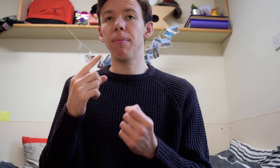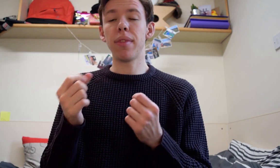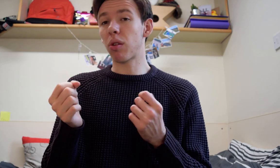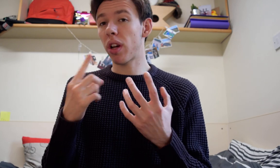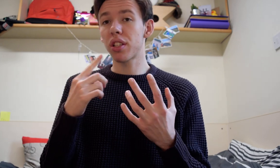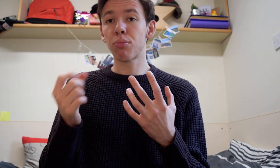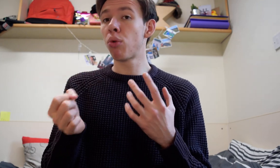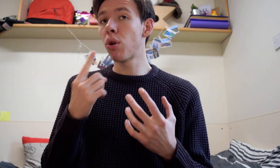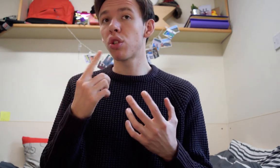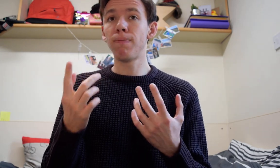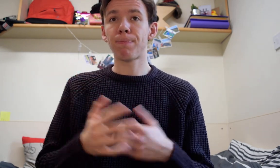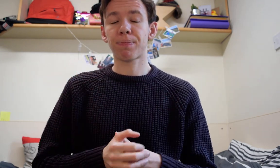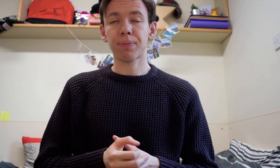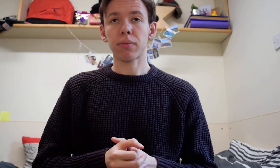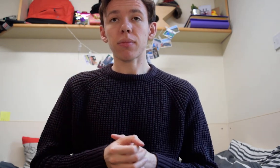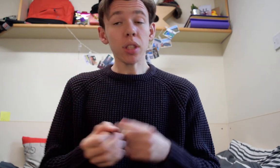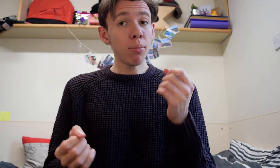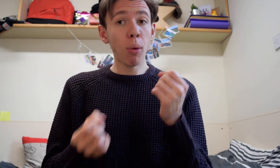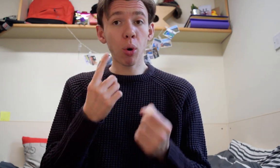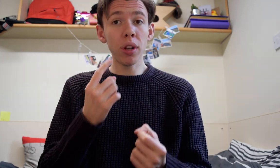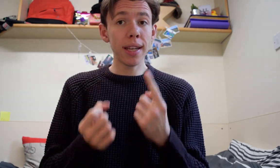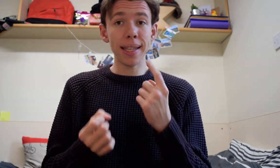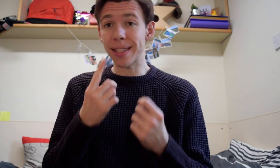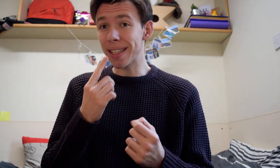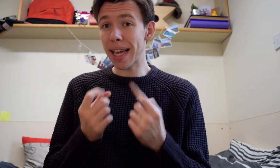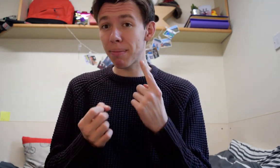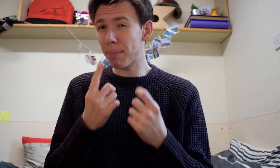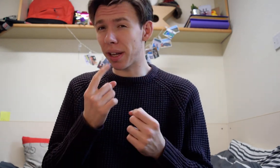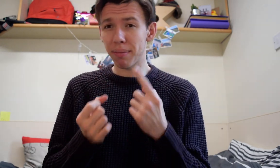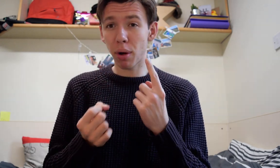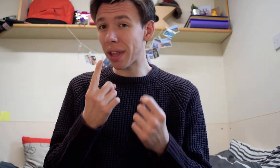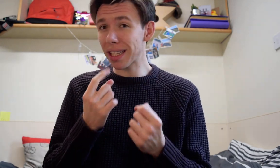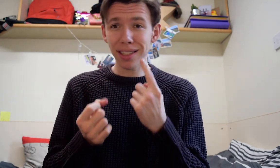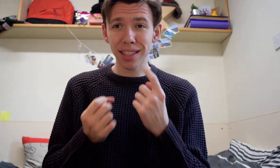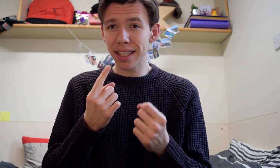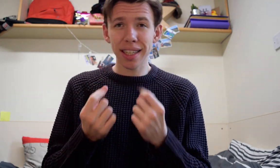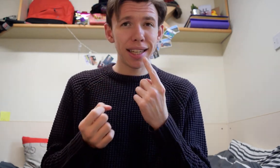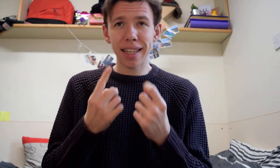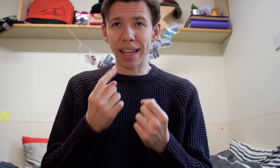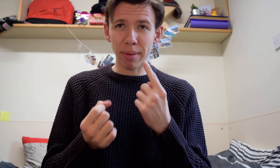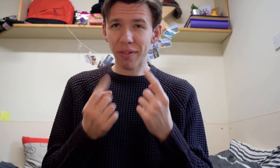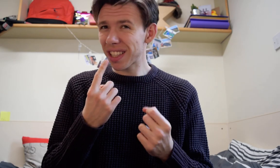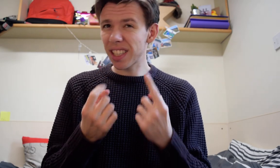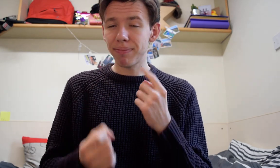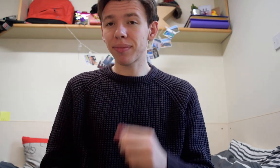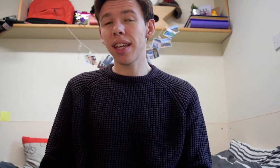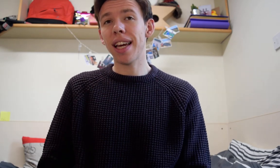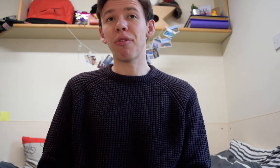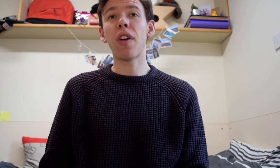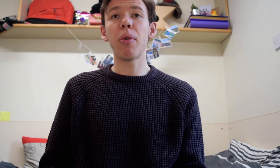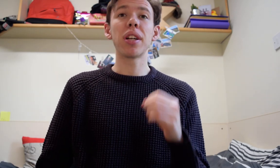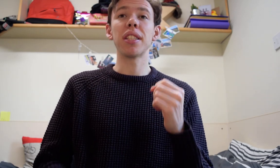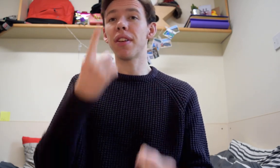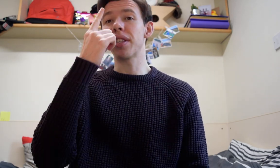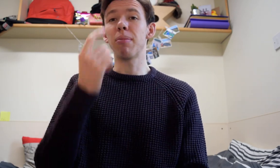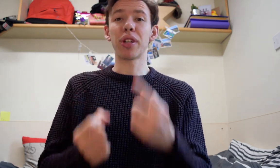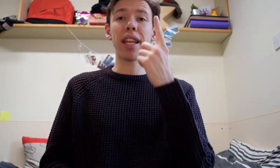a quite small motion popcorn is the same but both hands and a bit faster and fireworks is very similar again